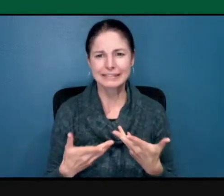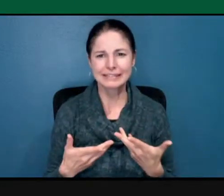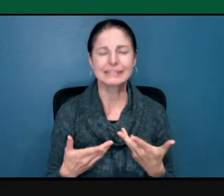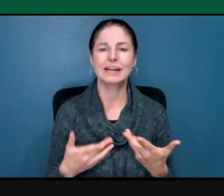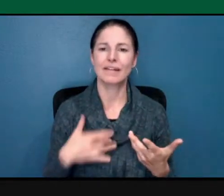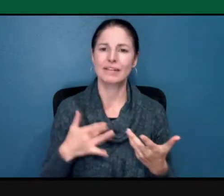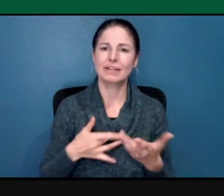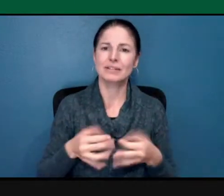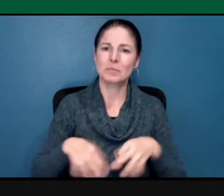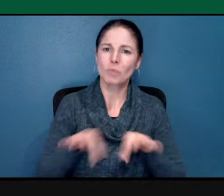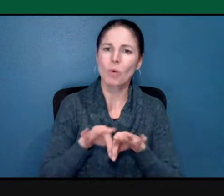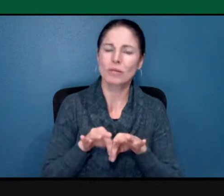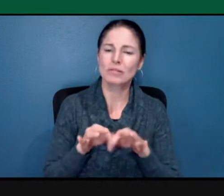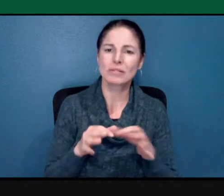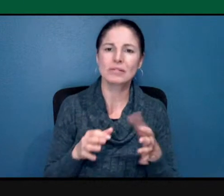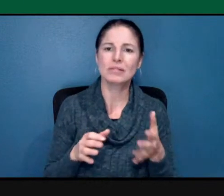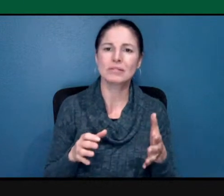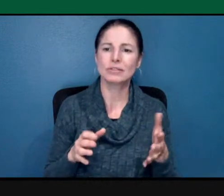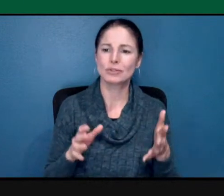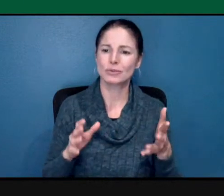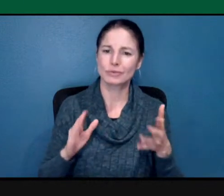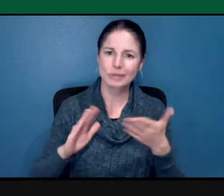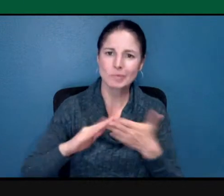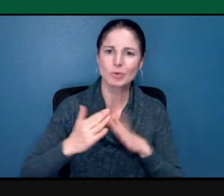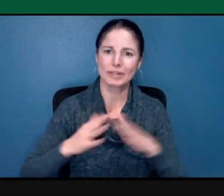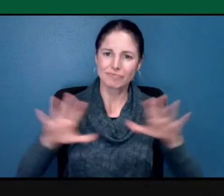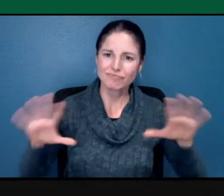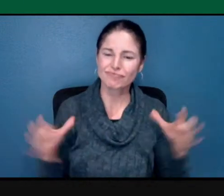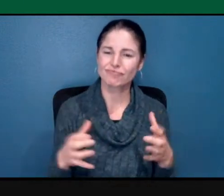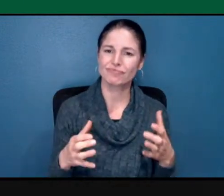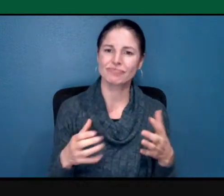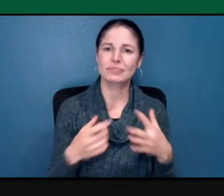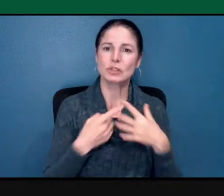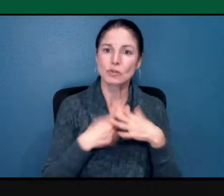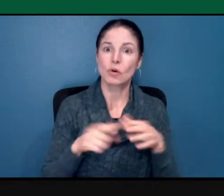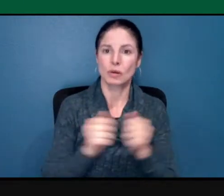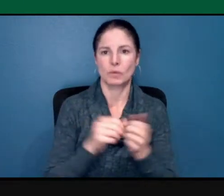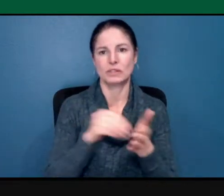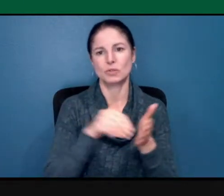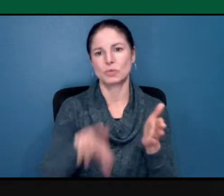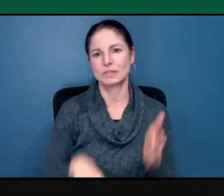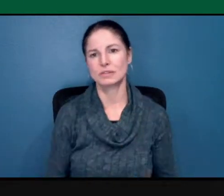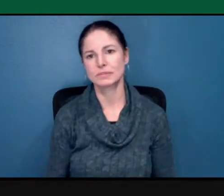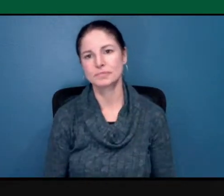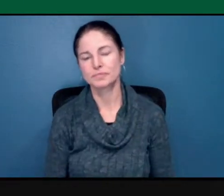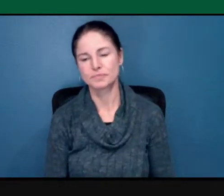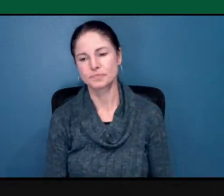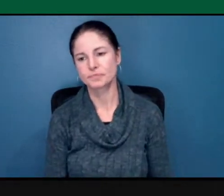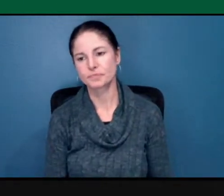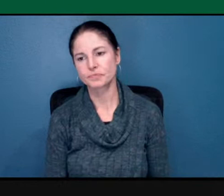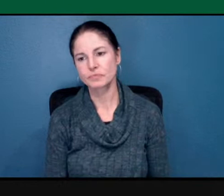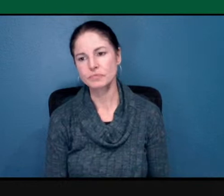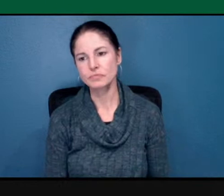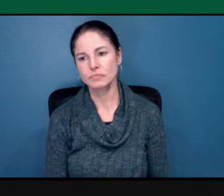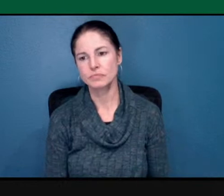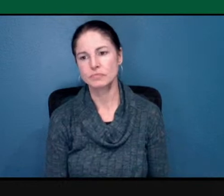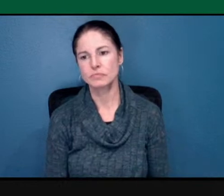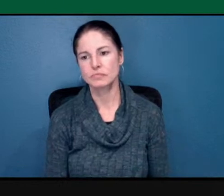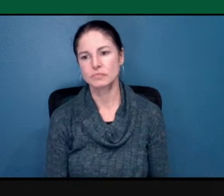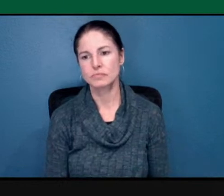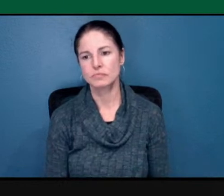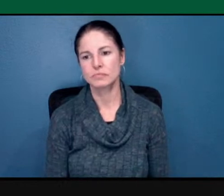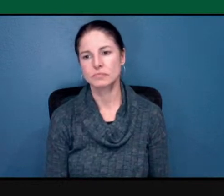come together as a community, um, starting with students. Mm-hmm. Mm-hmm. Thank you. Um,